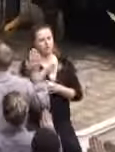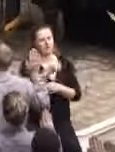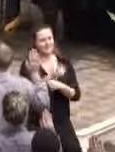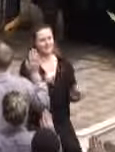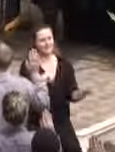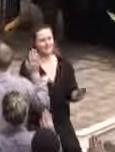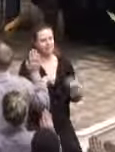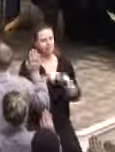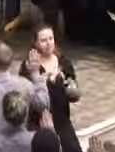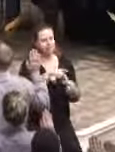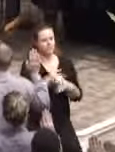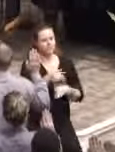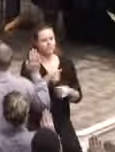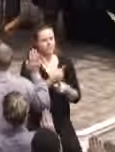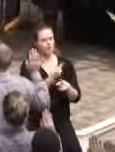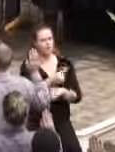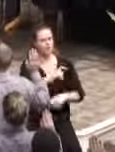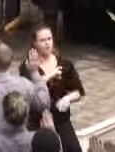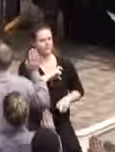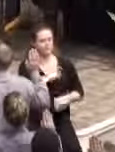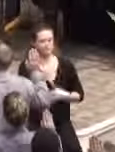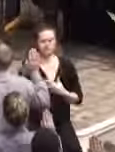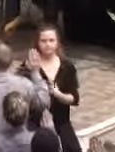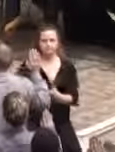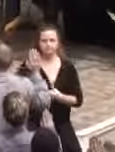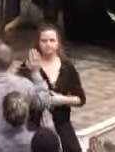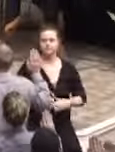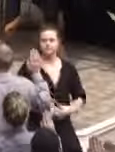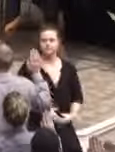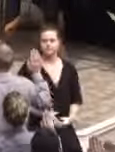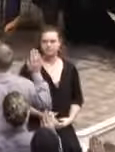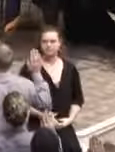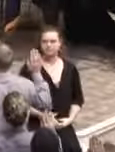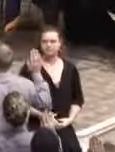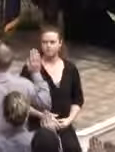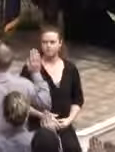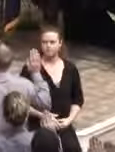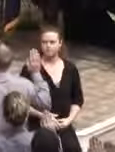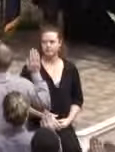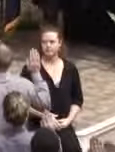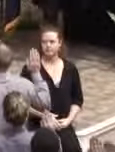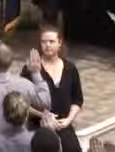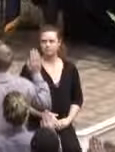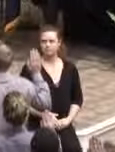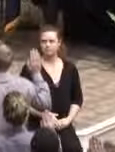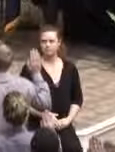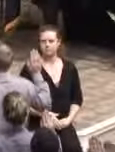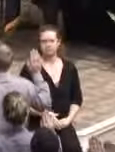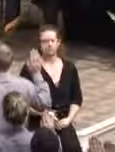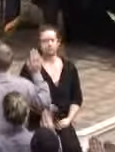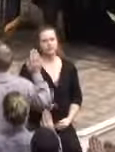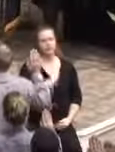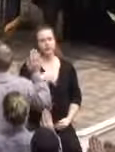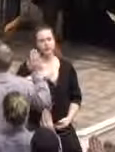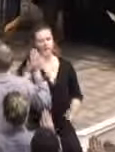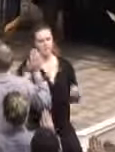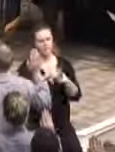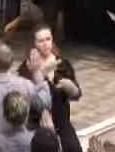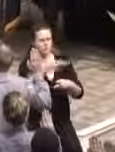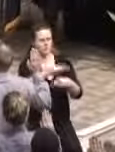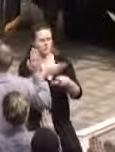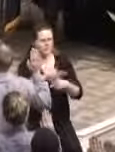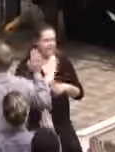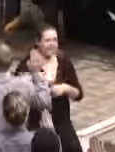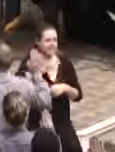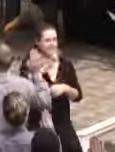etc. I. a professional. I. Chris. To provide for the public safety as a professional or professional officer. I. Agree to maintain the